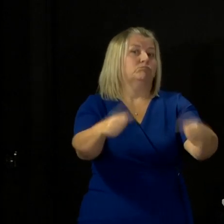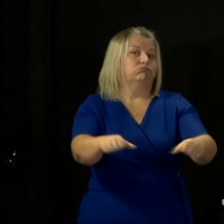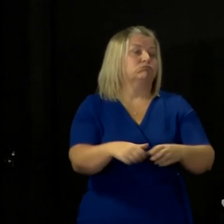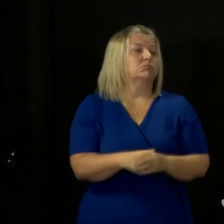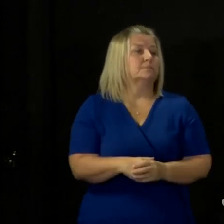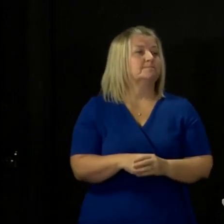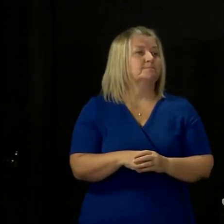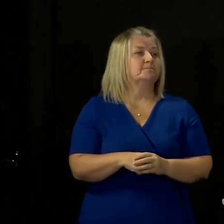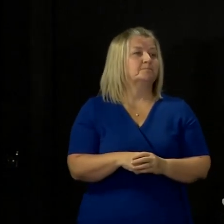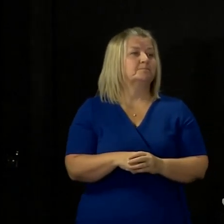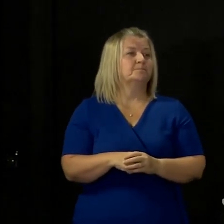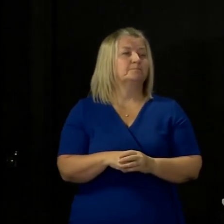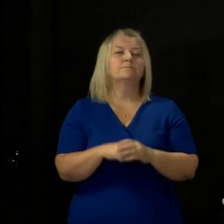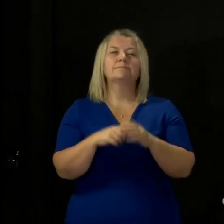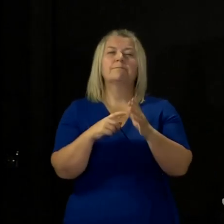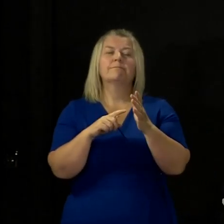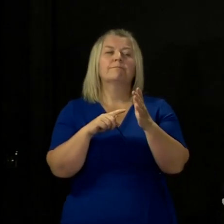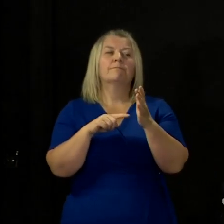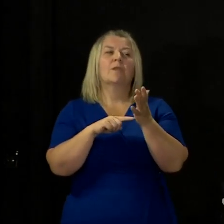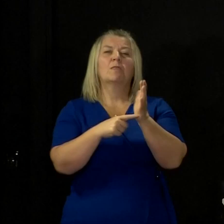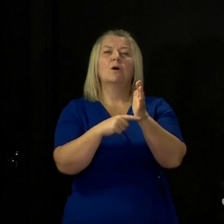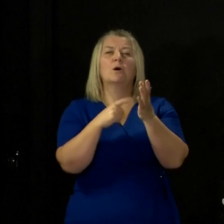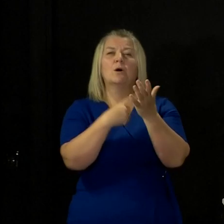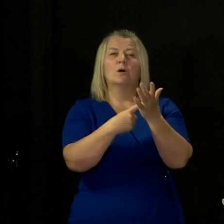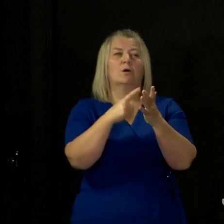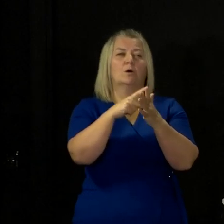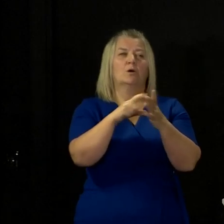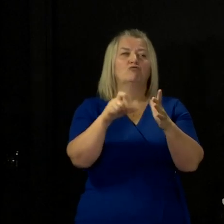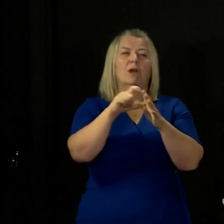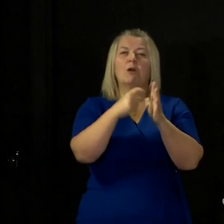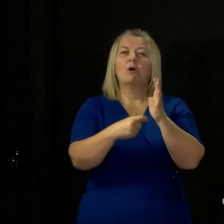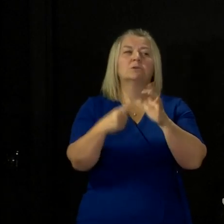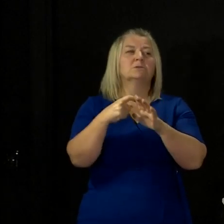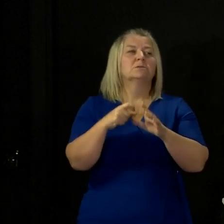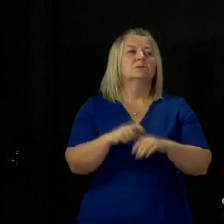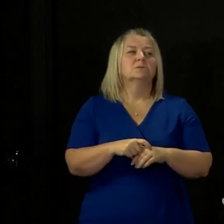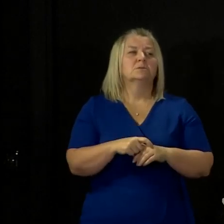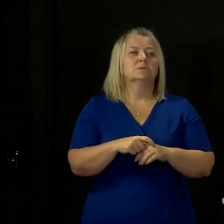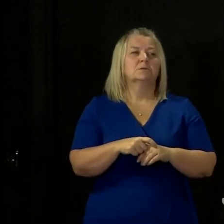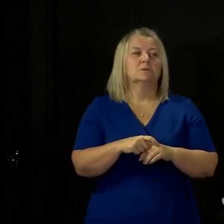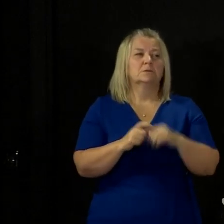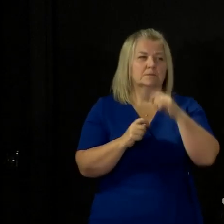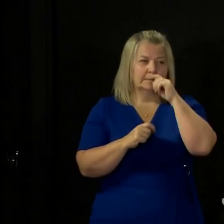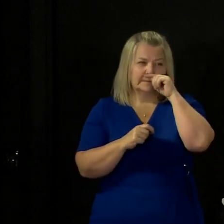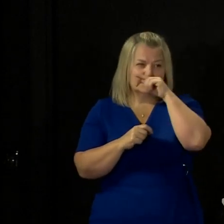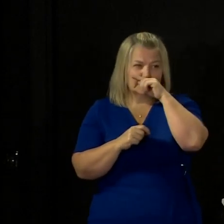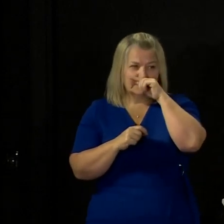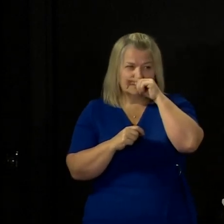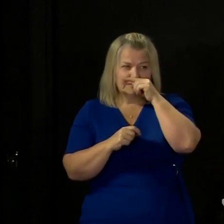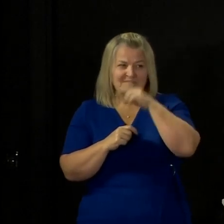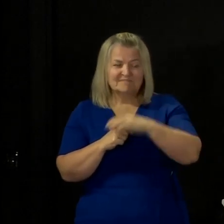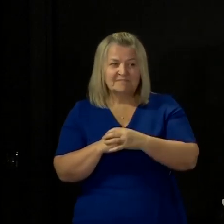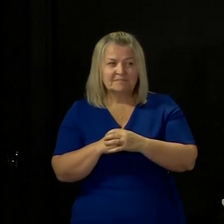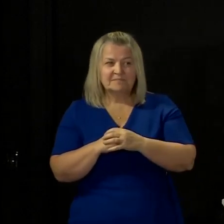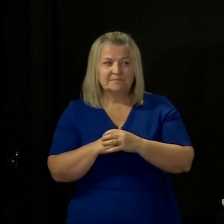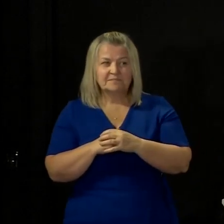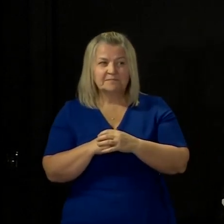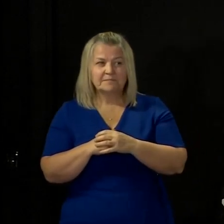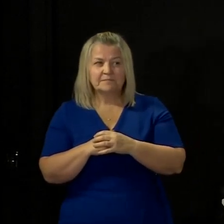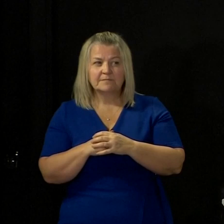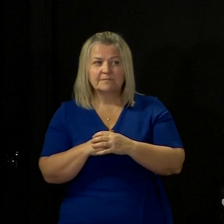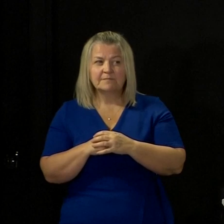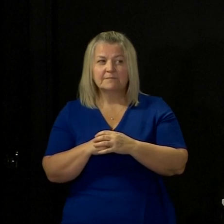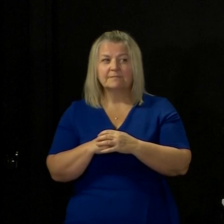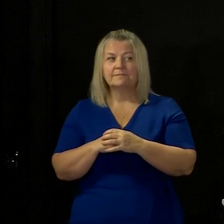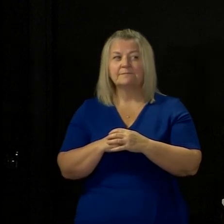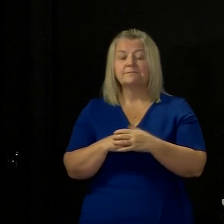Good afternoon First Minister. In care homes the Health Secretary very sensibly put out an edict that